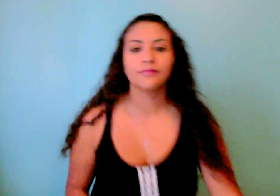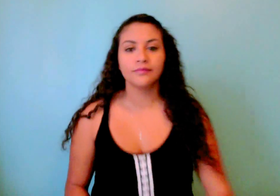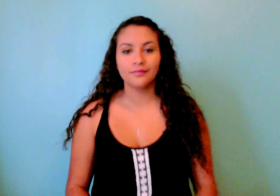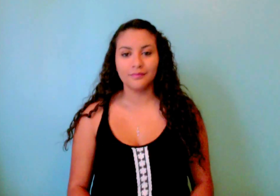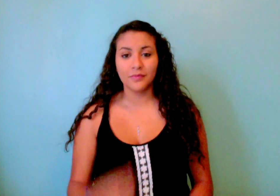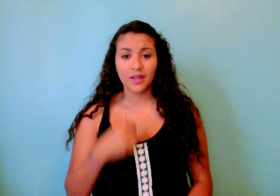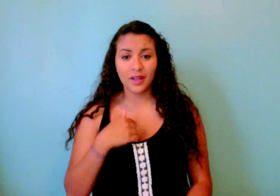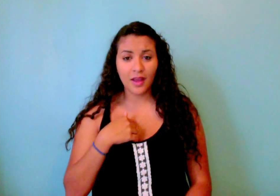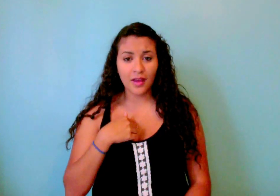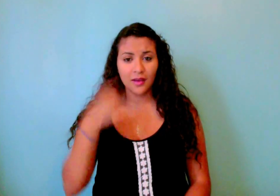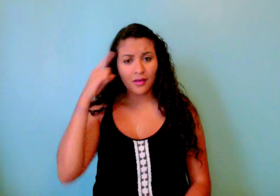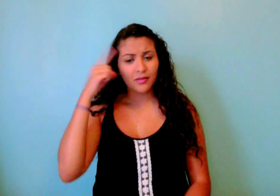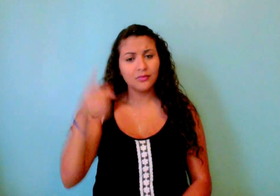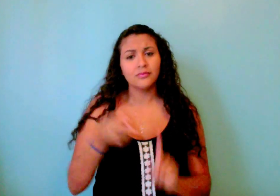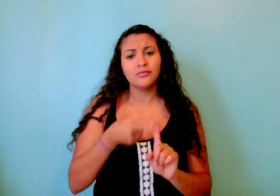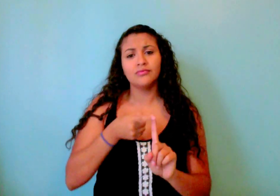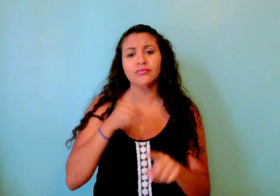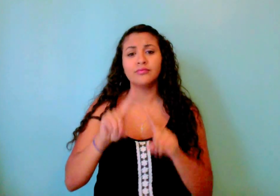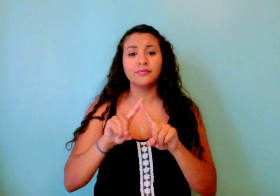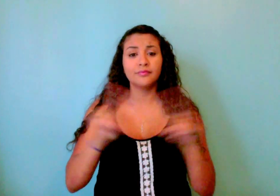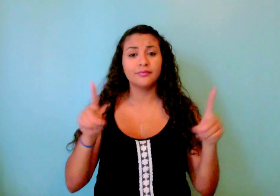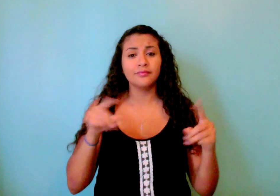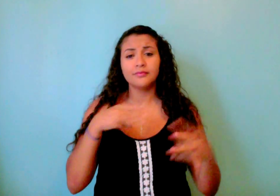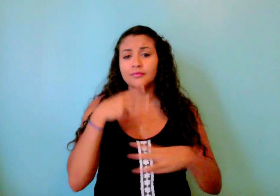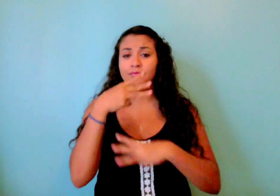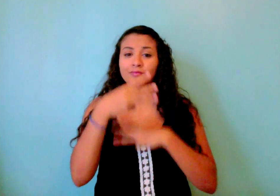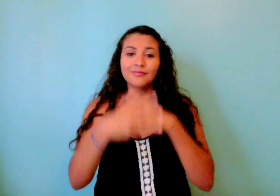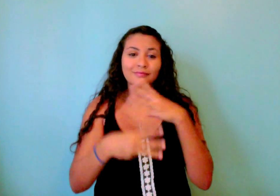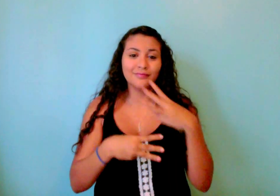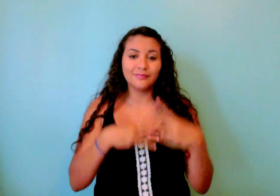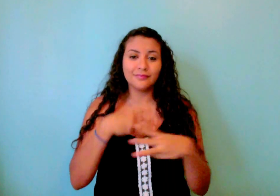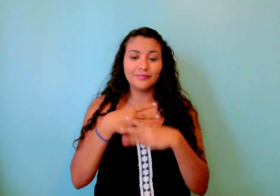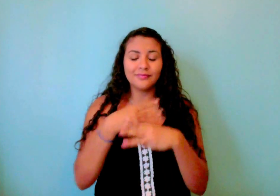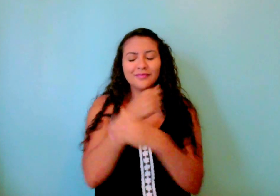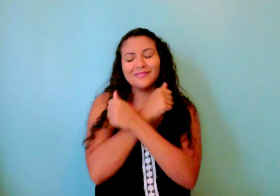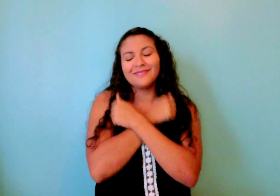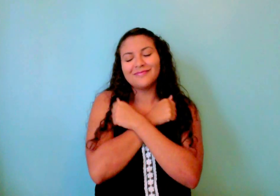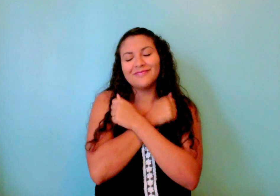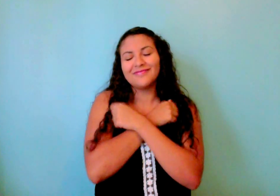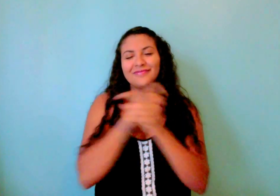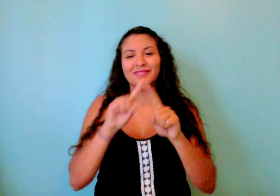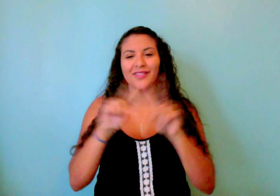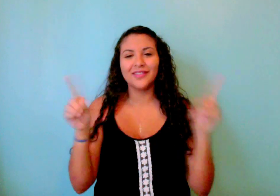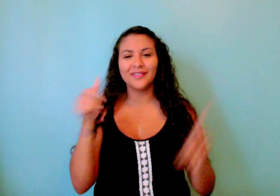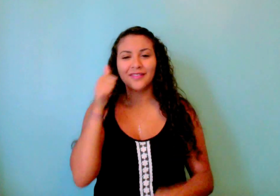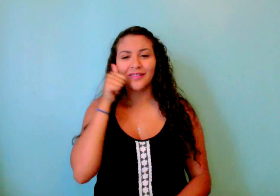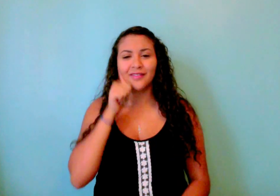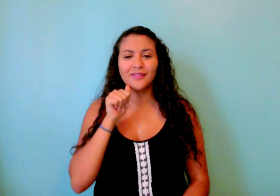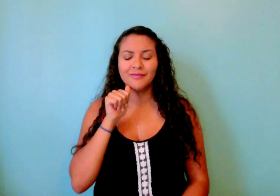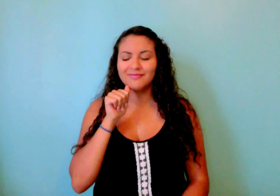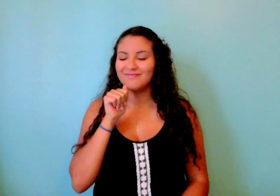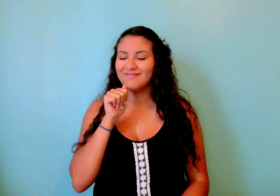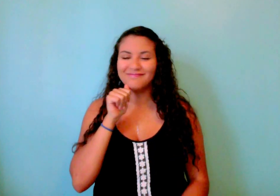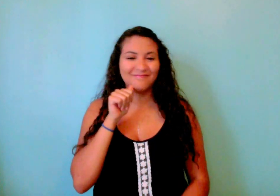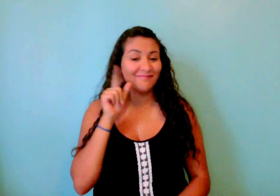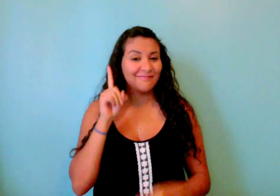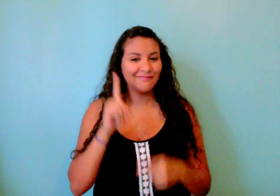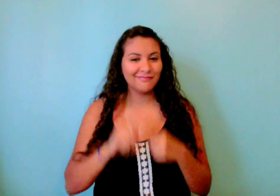And I think you're from another world And I, I couldn't love another girl